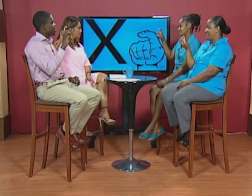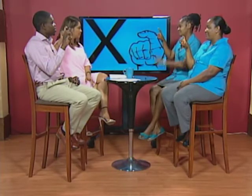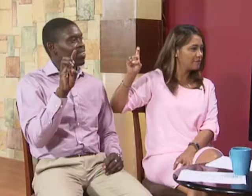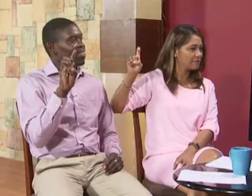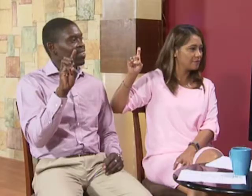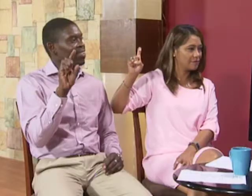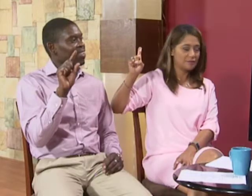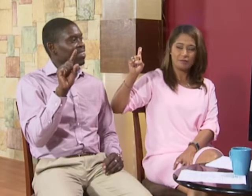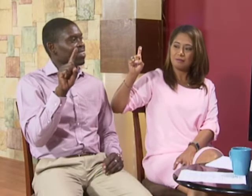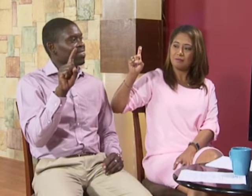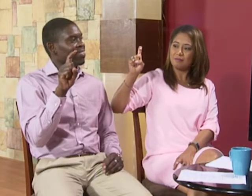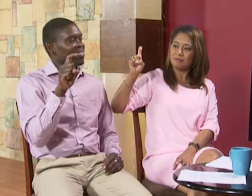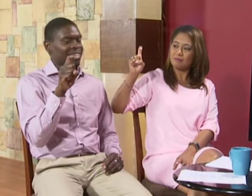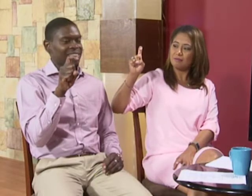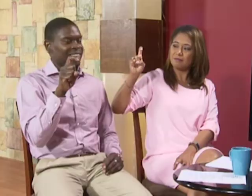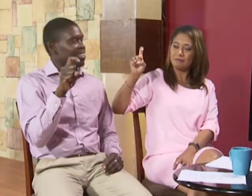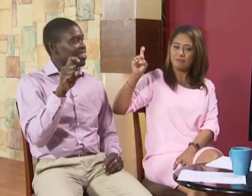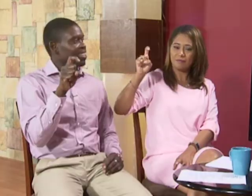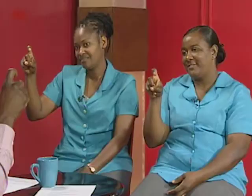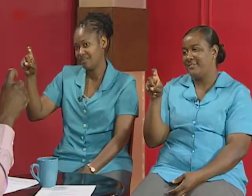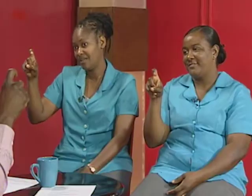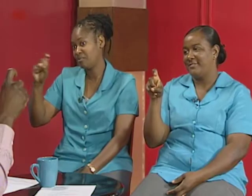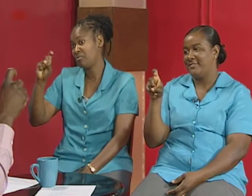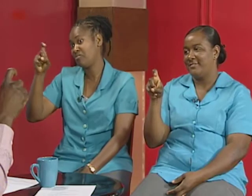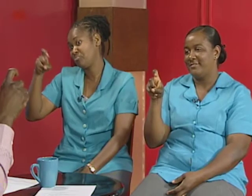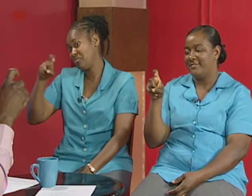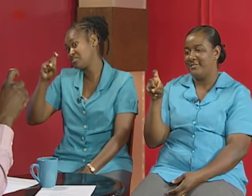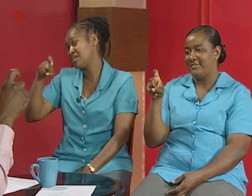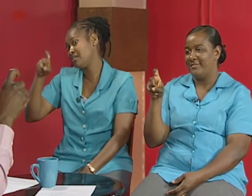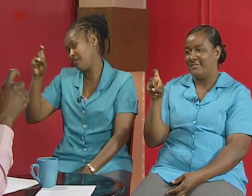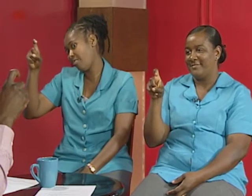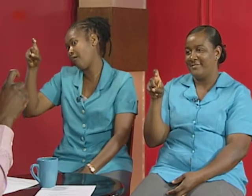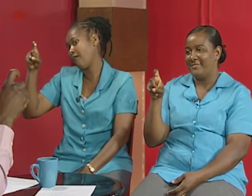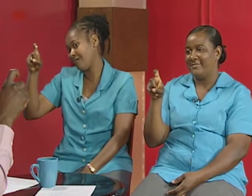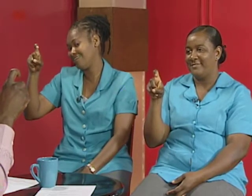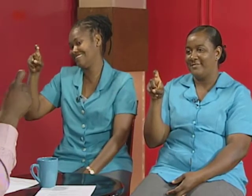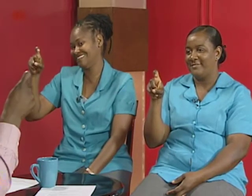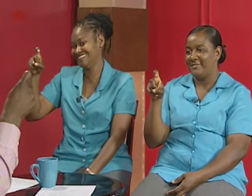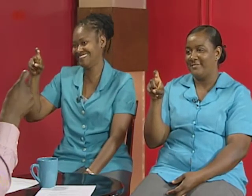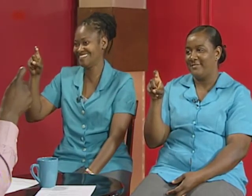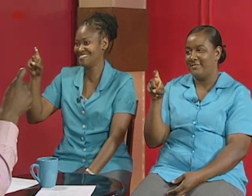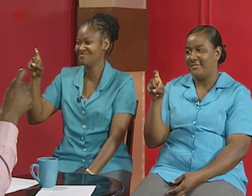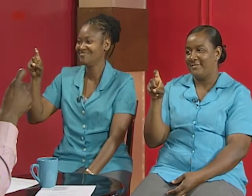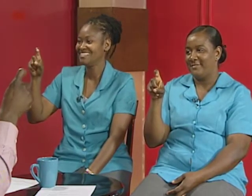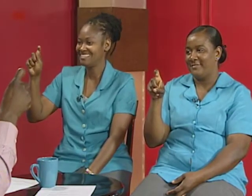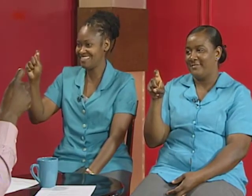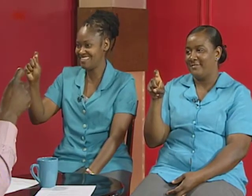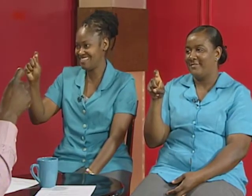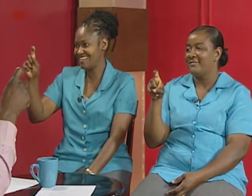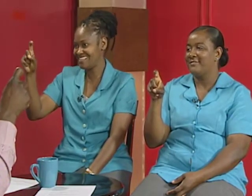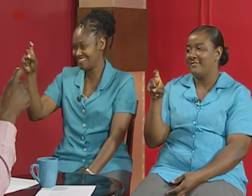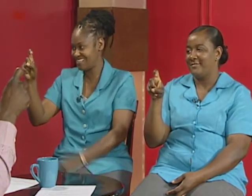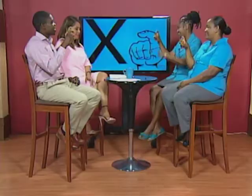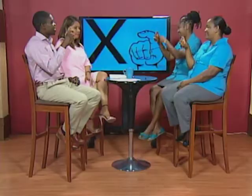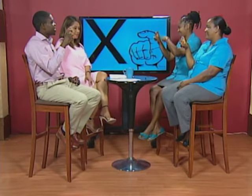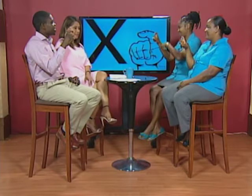the next finger doesn't bend it like the power of peaks yeah that was t and this is x okay